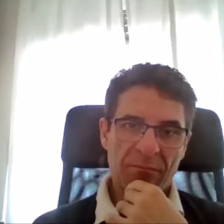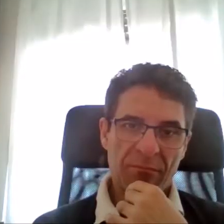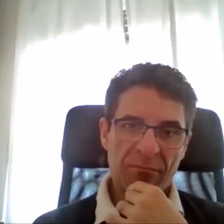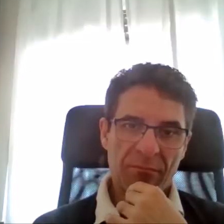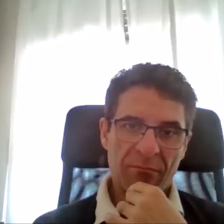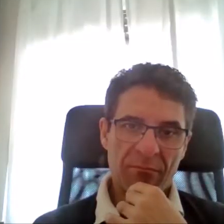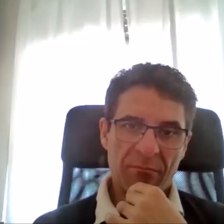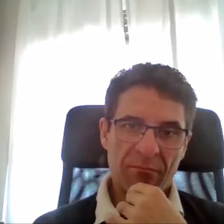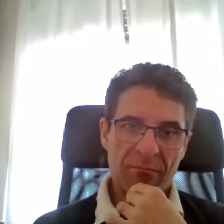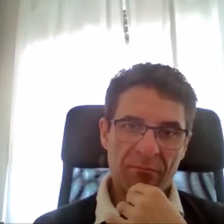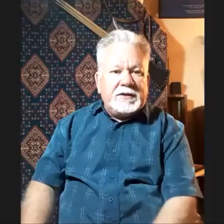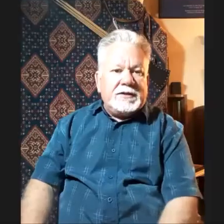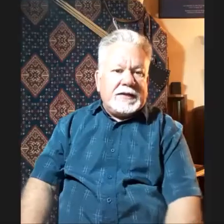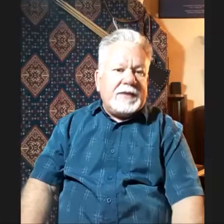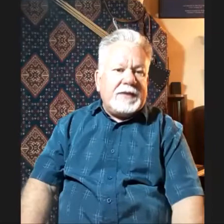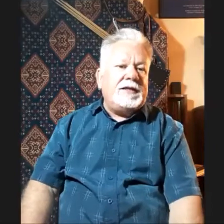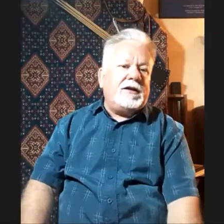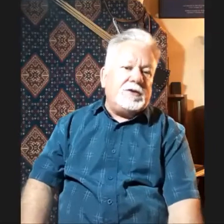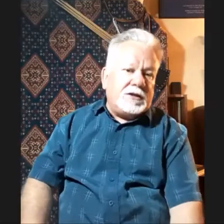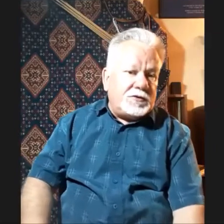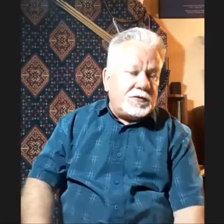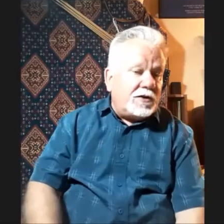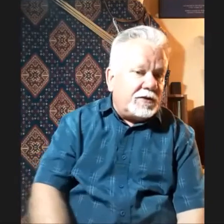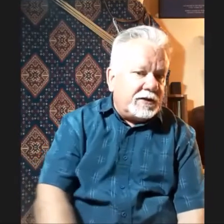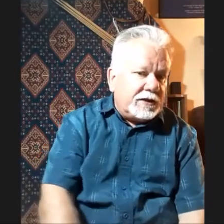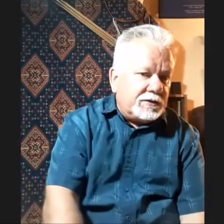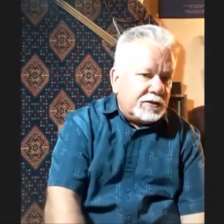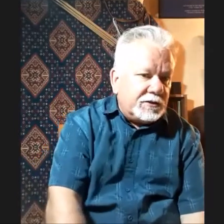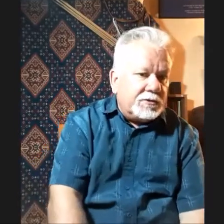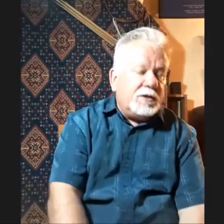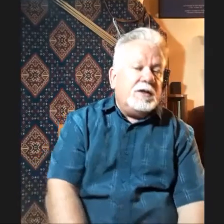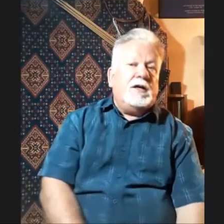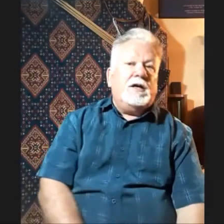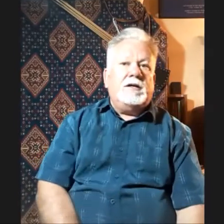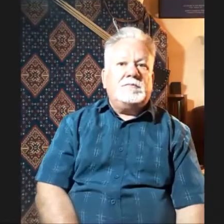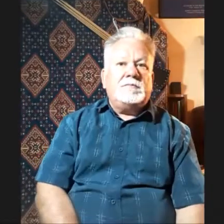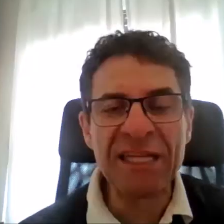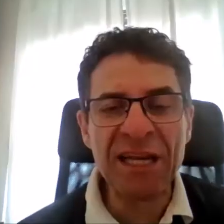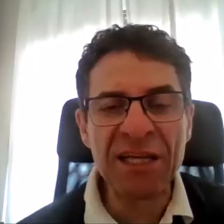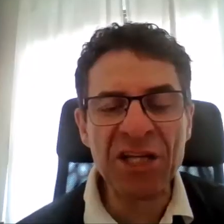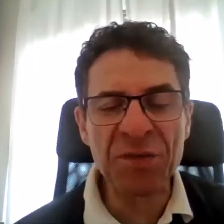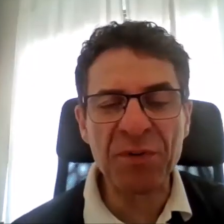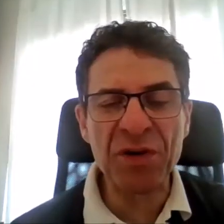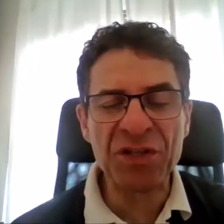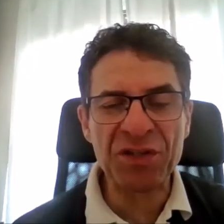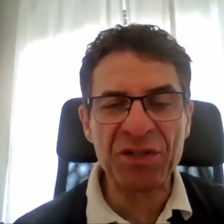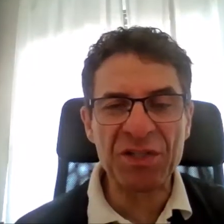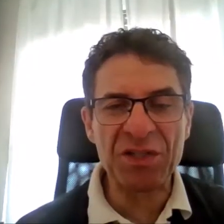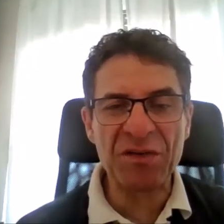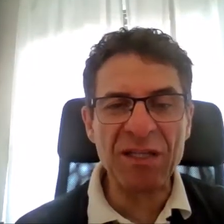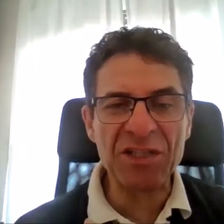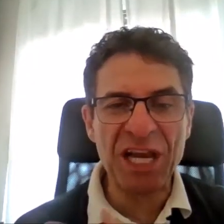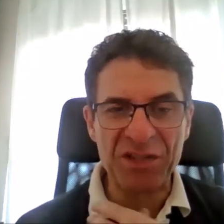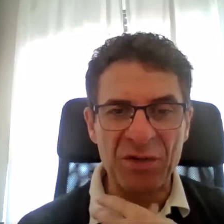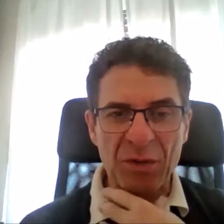And they're trying to get the arrow to go as far as they can get it to go. This is like the Sinai Keshe in Persian tradition, right? Chest roll.